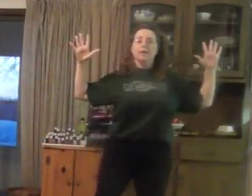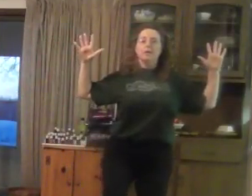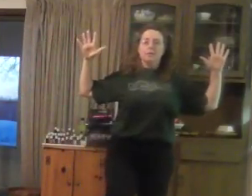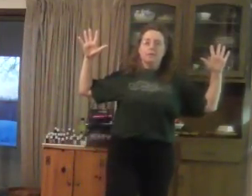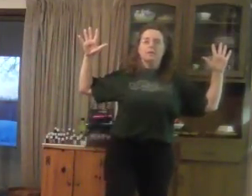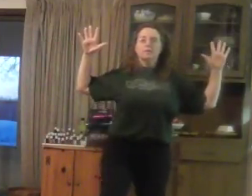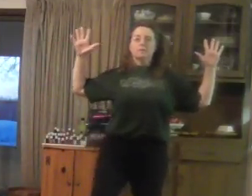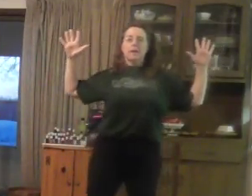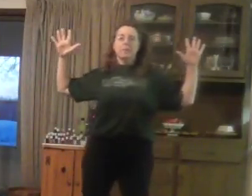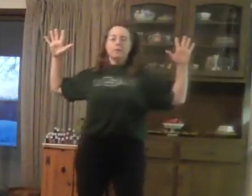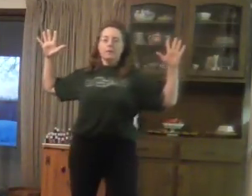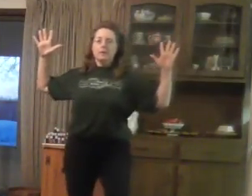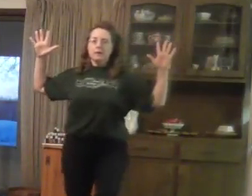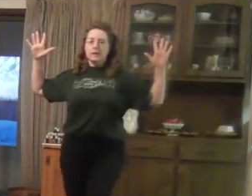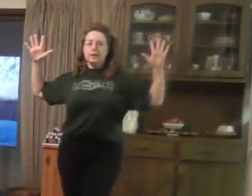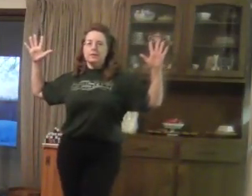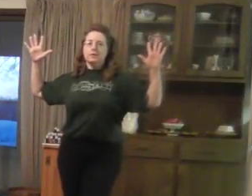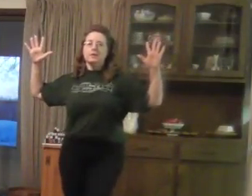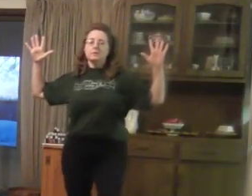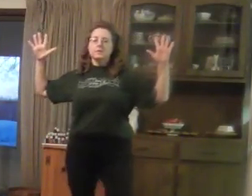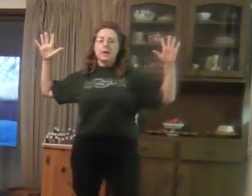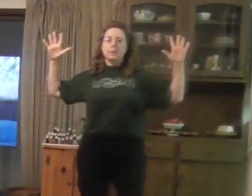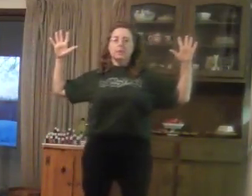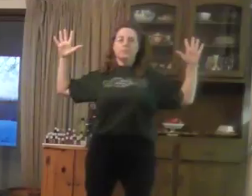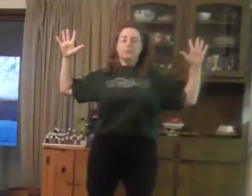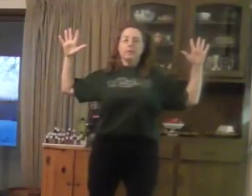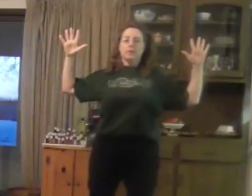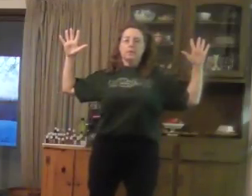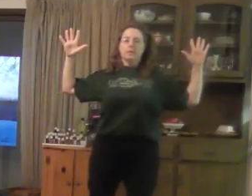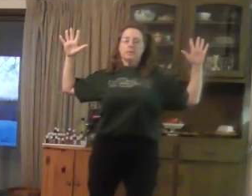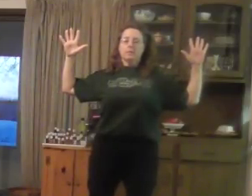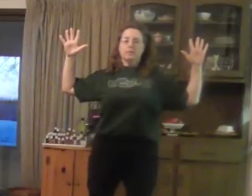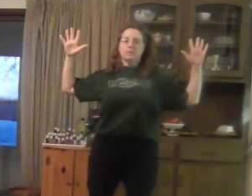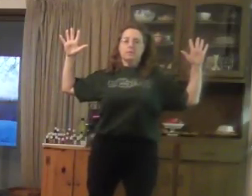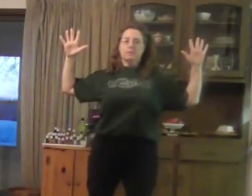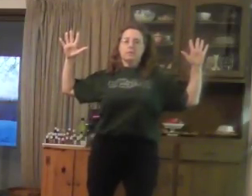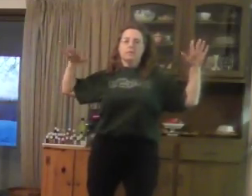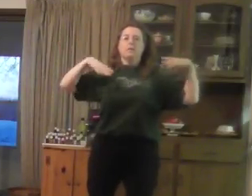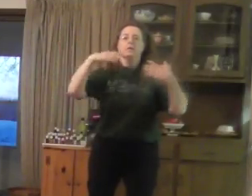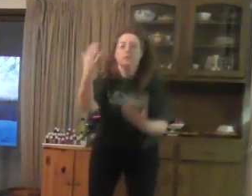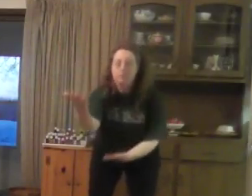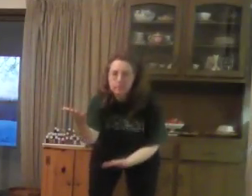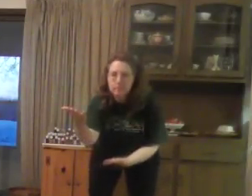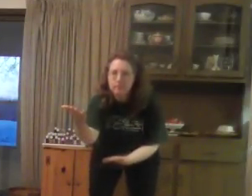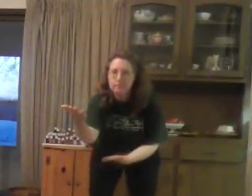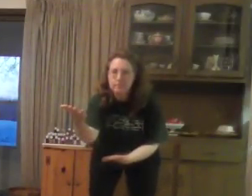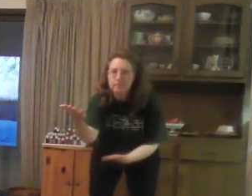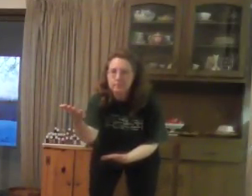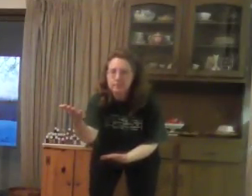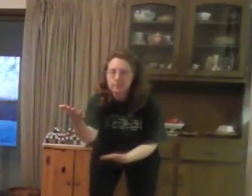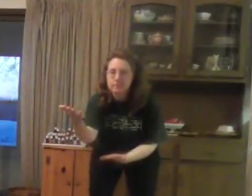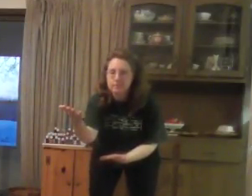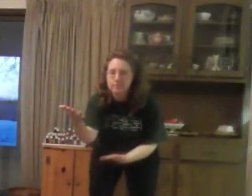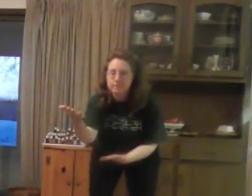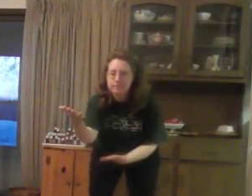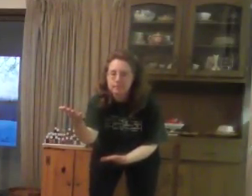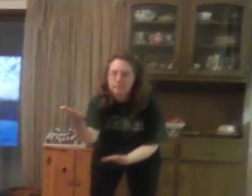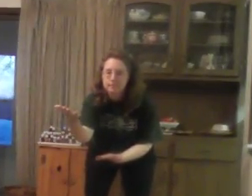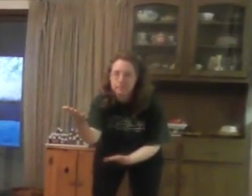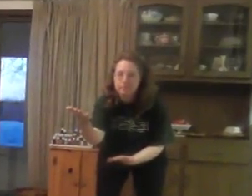Heel, fine upstanding boy. The comfort and the joy. The tailor mazel comes, oil. But we announced